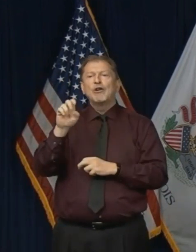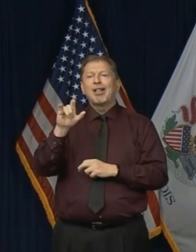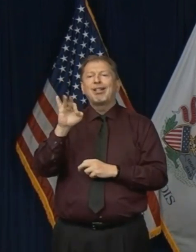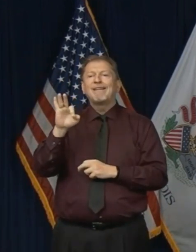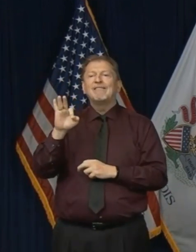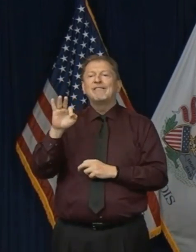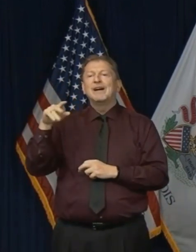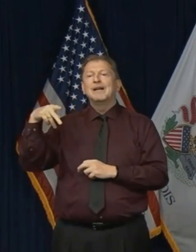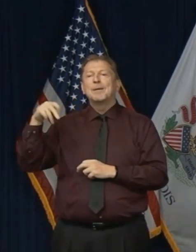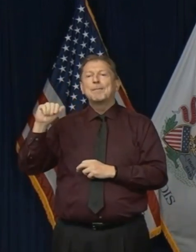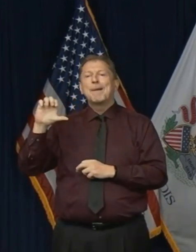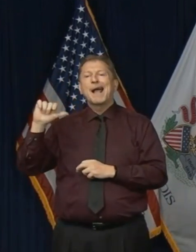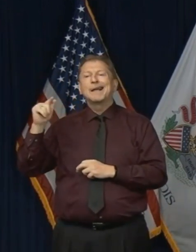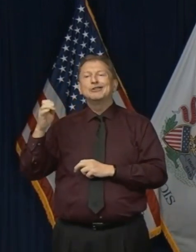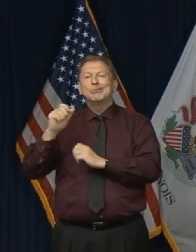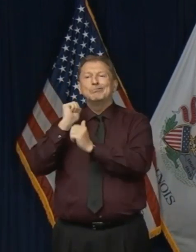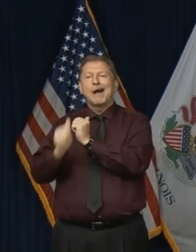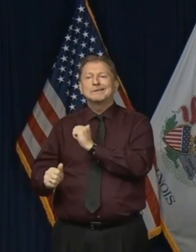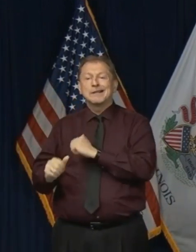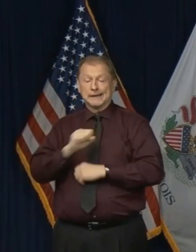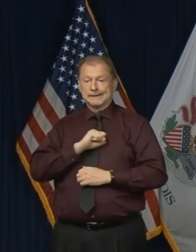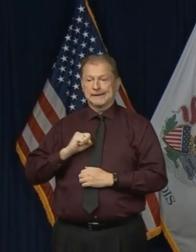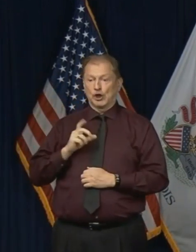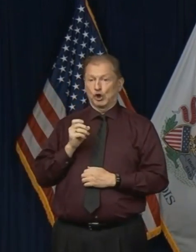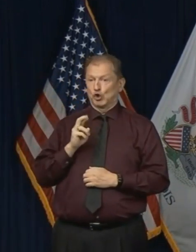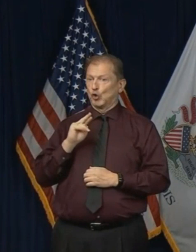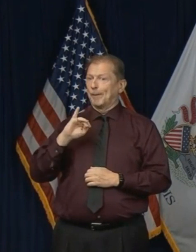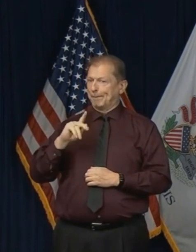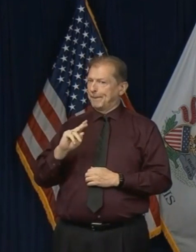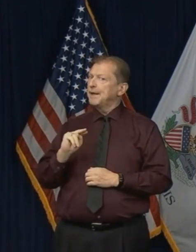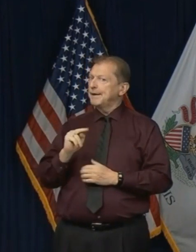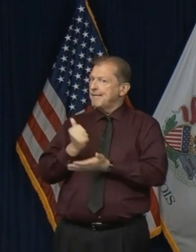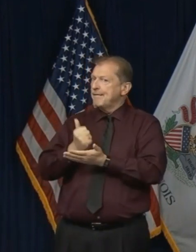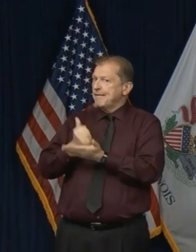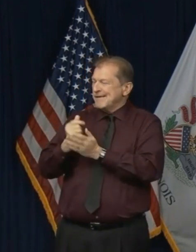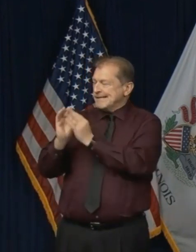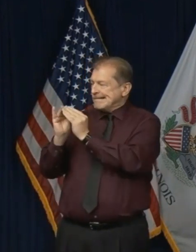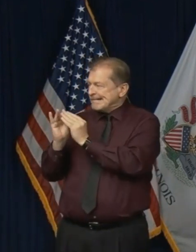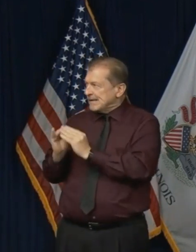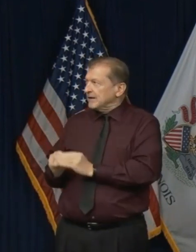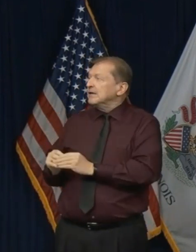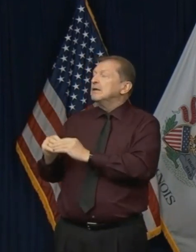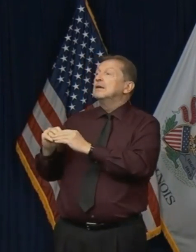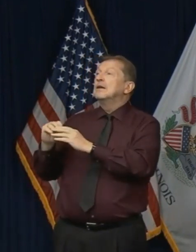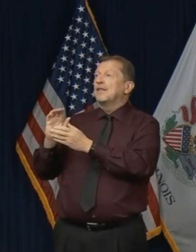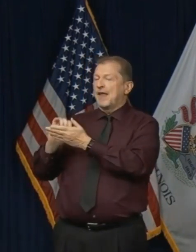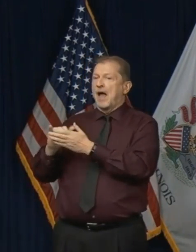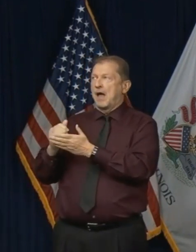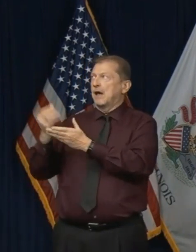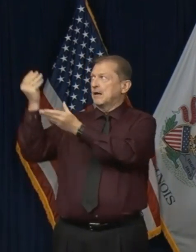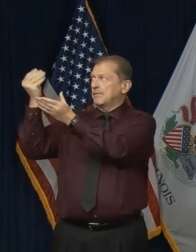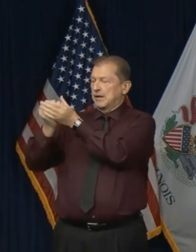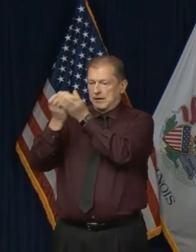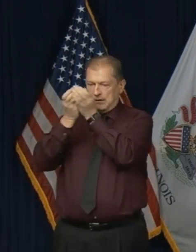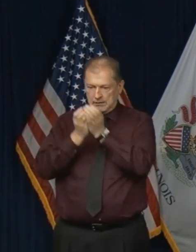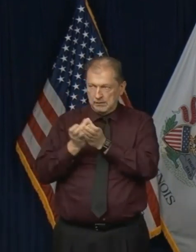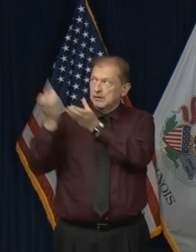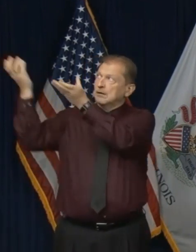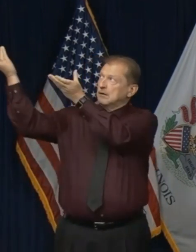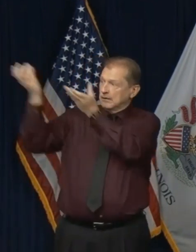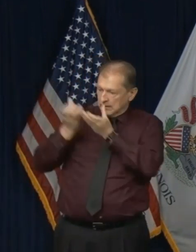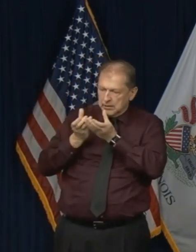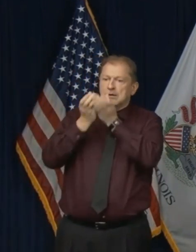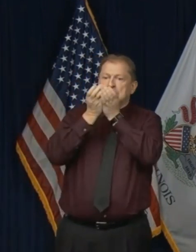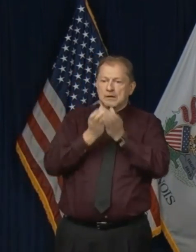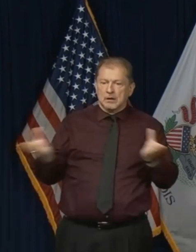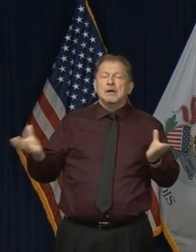that was passed that Senator Durbin was so instrumental in, which is providing funding directly to the state to reimburse us for